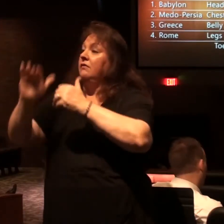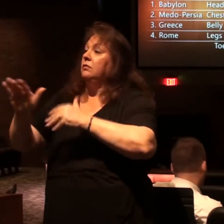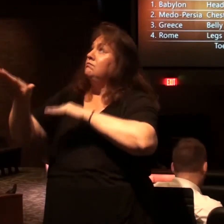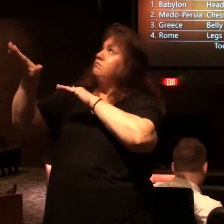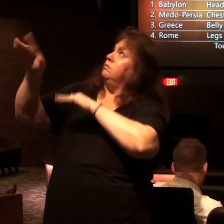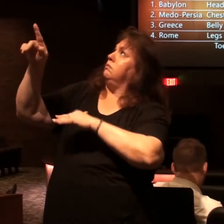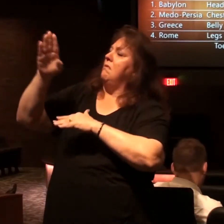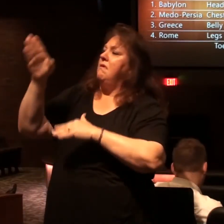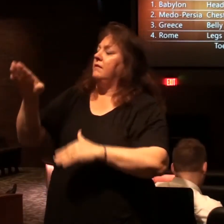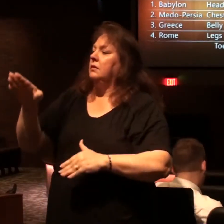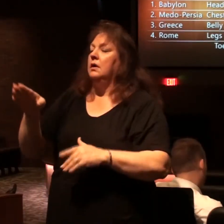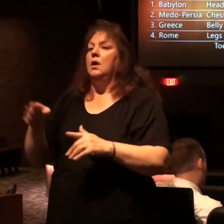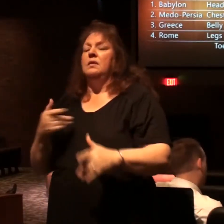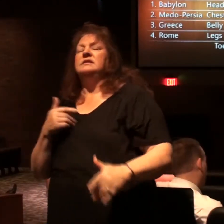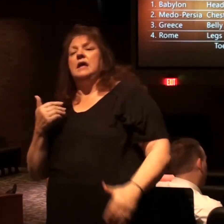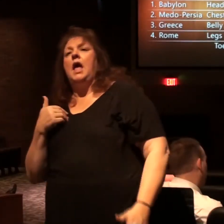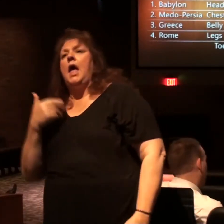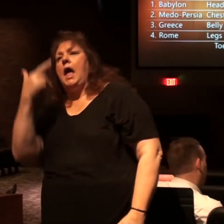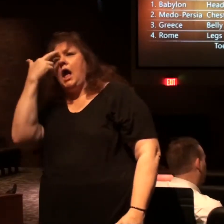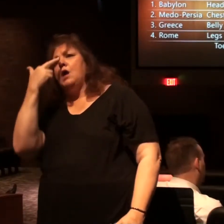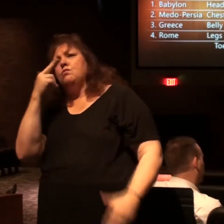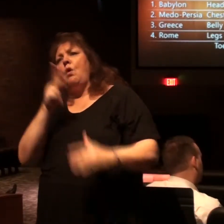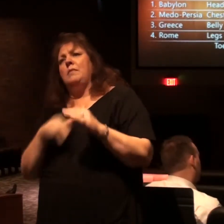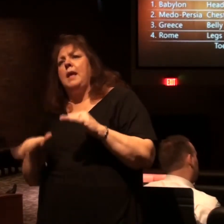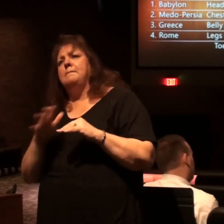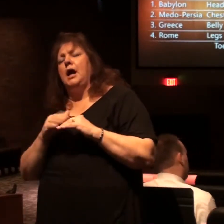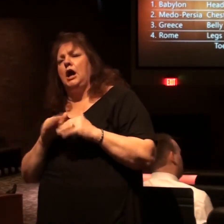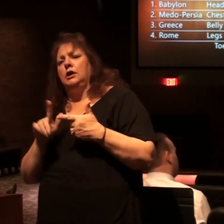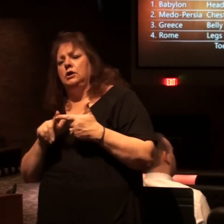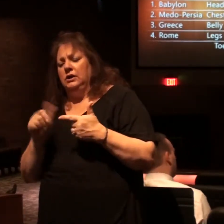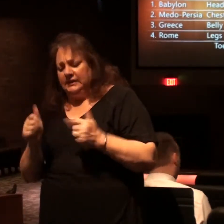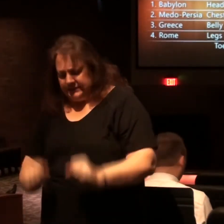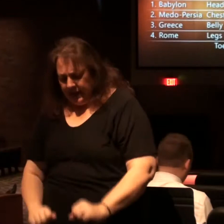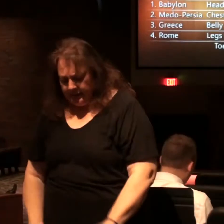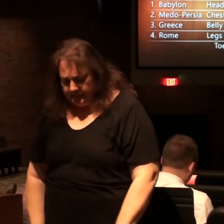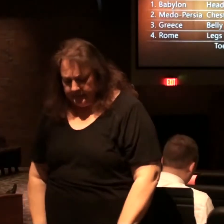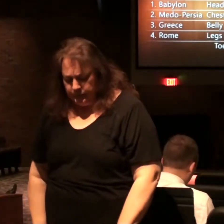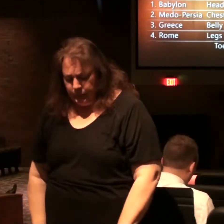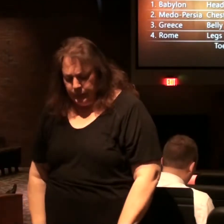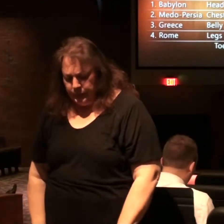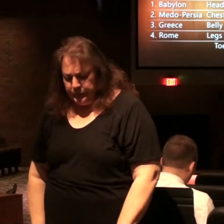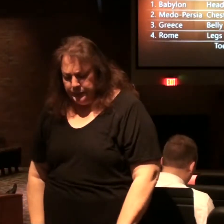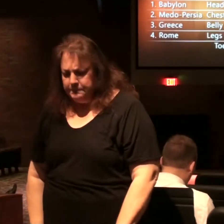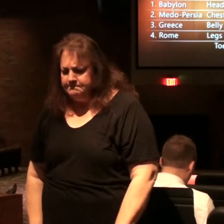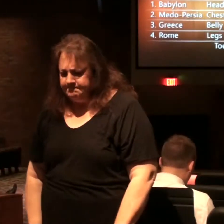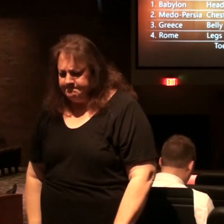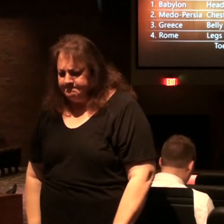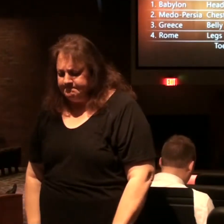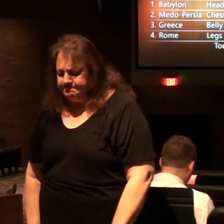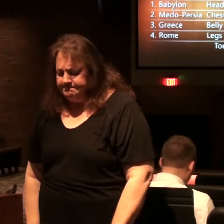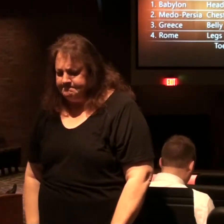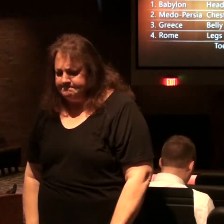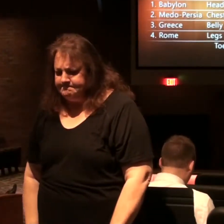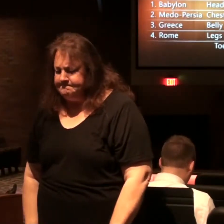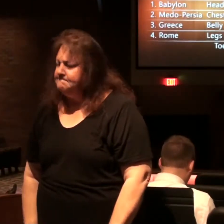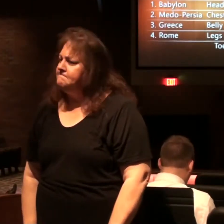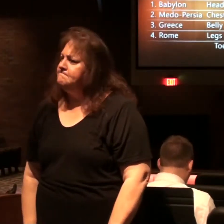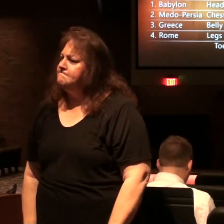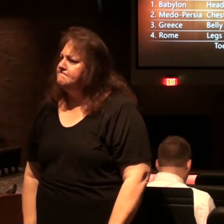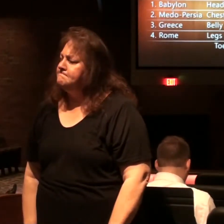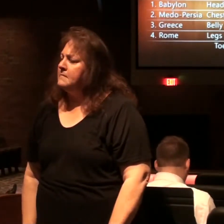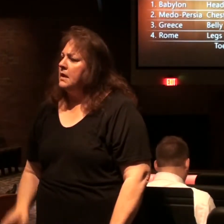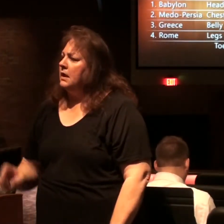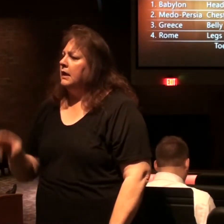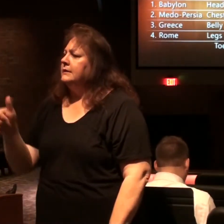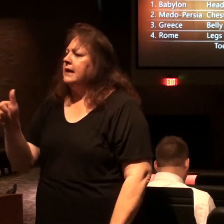so they say well we had the Roman empire the ten feet I mean the ten toes on the feet must